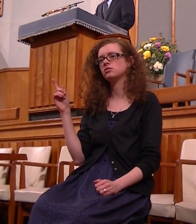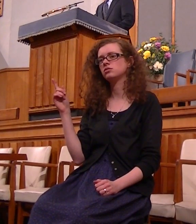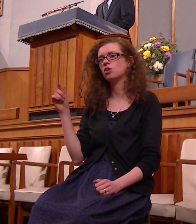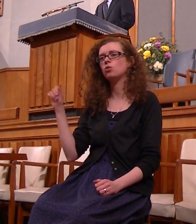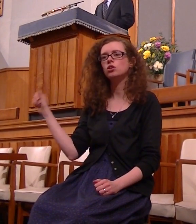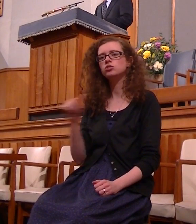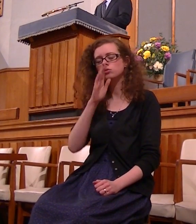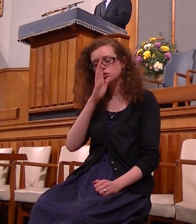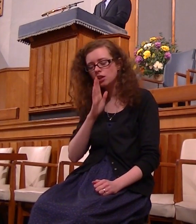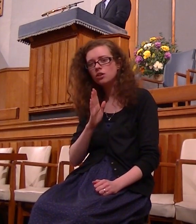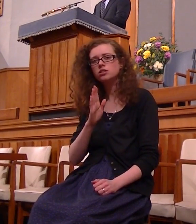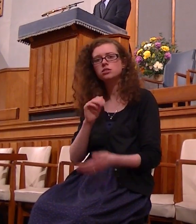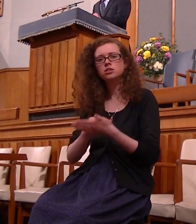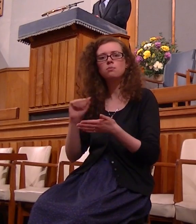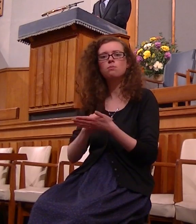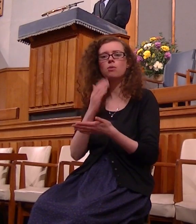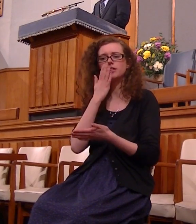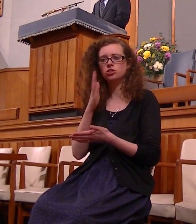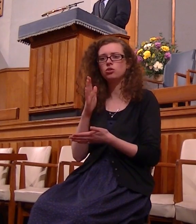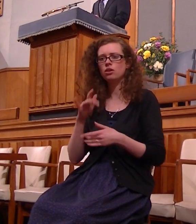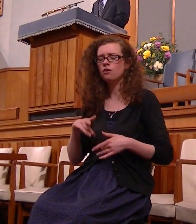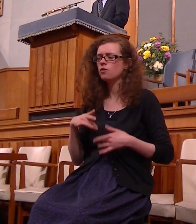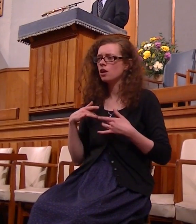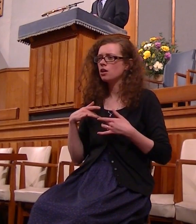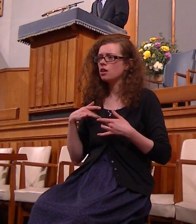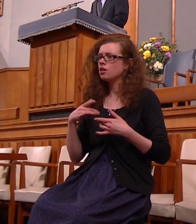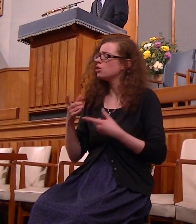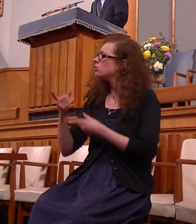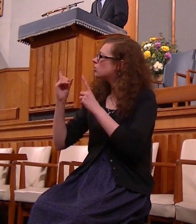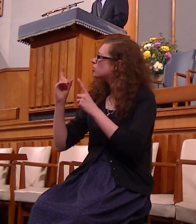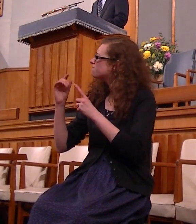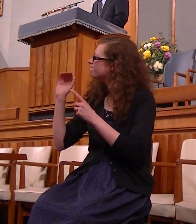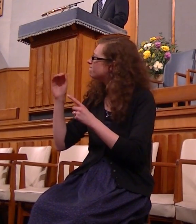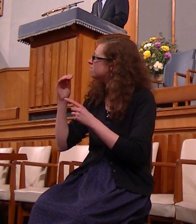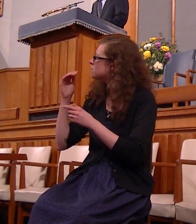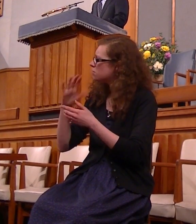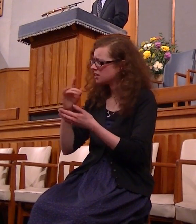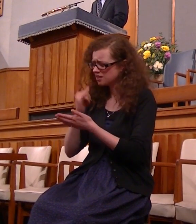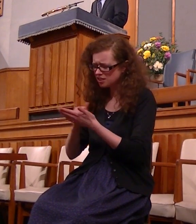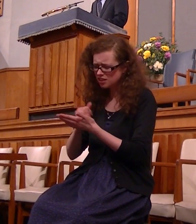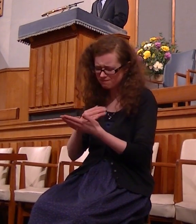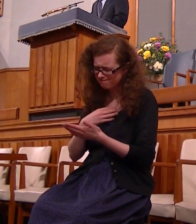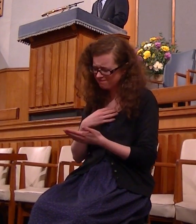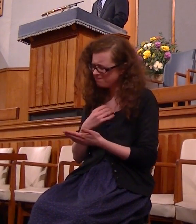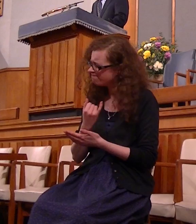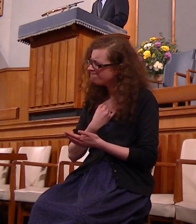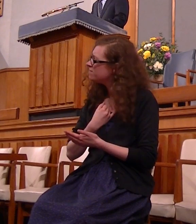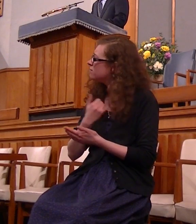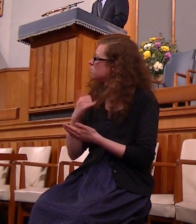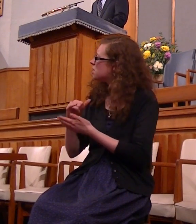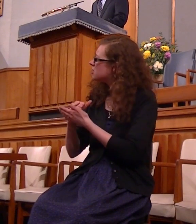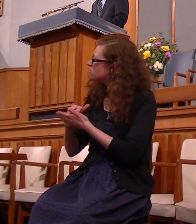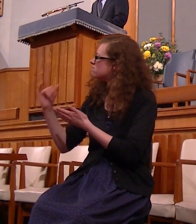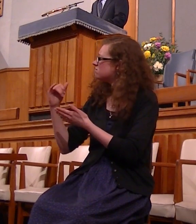his presence and we say and we feel it Lord I have sinned I have been a rebel